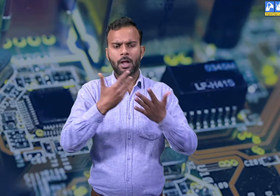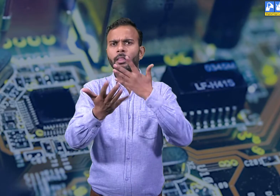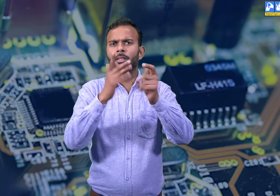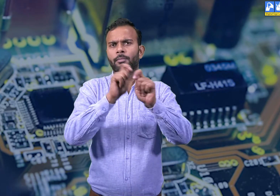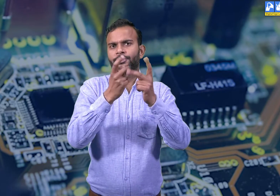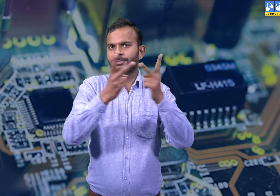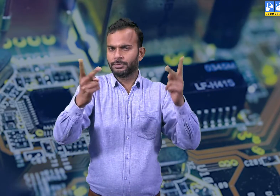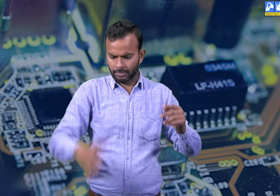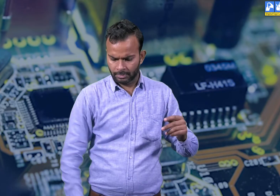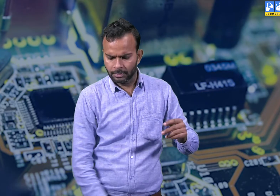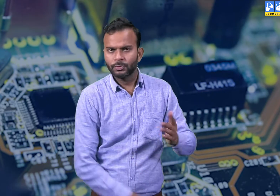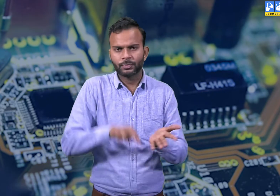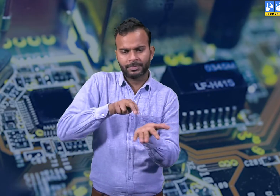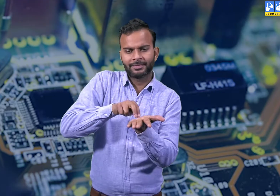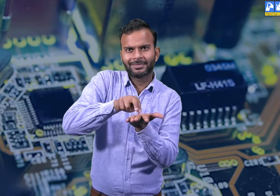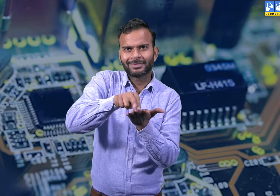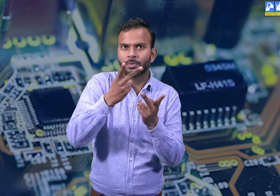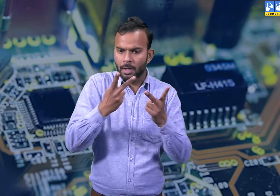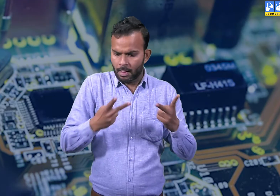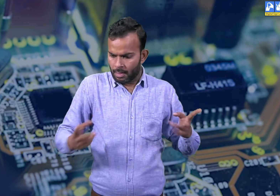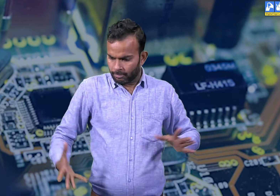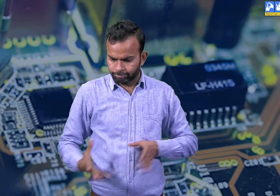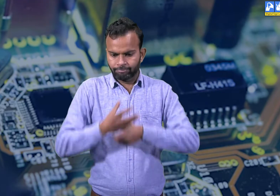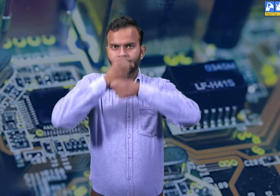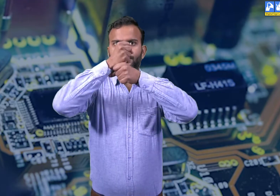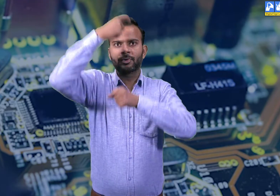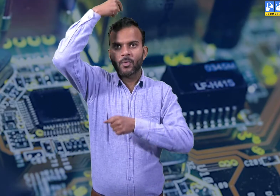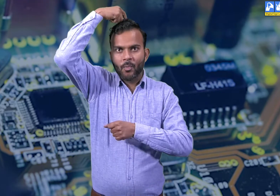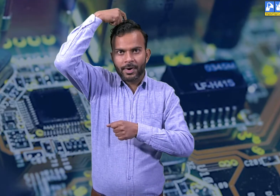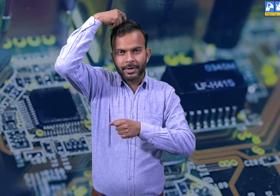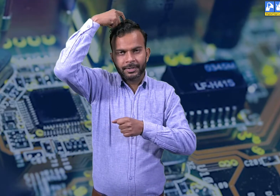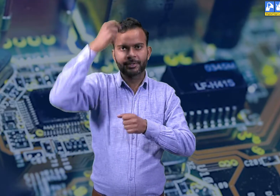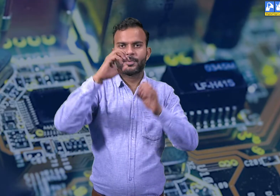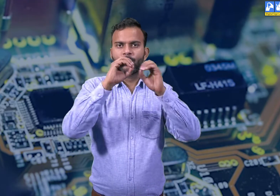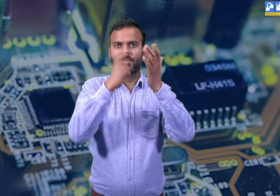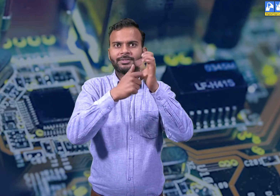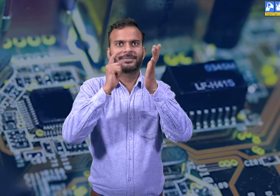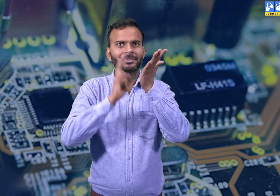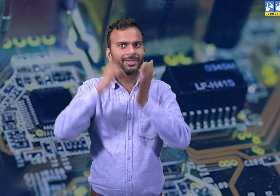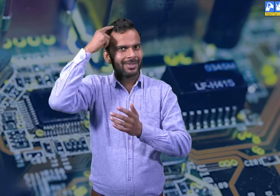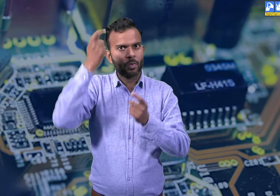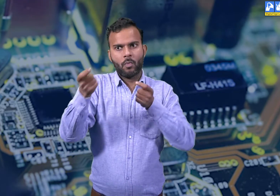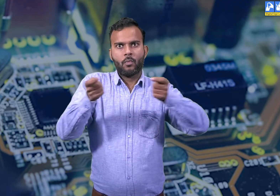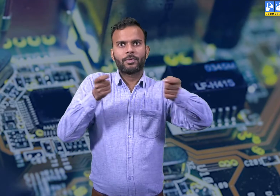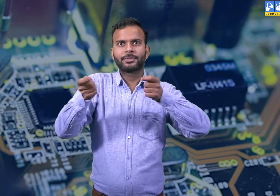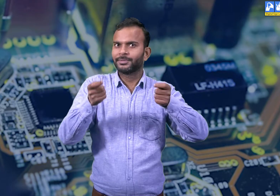hear through our ears and the functioning is controlled by our brain. For example